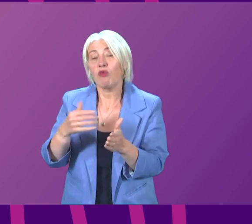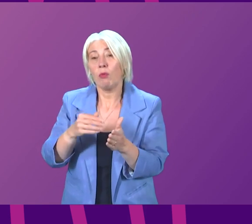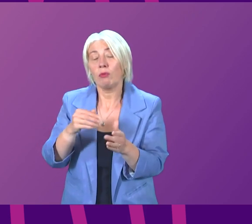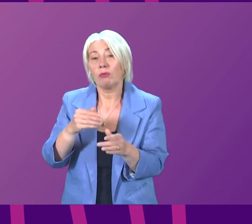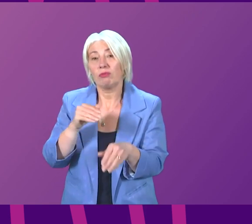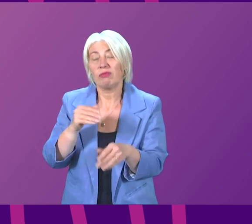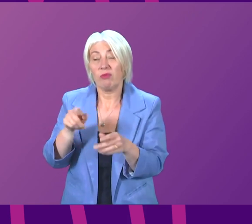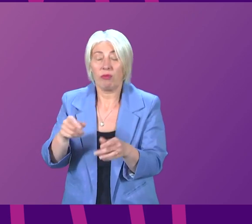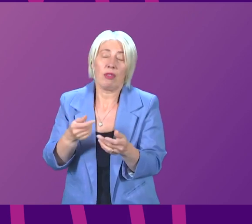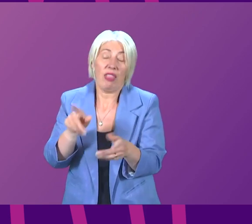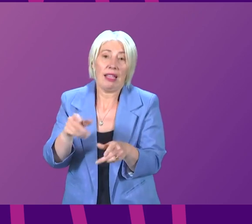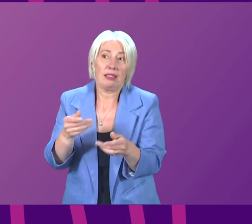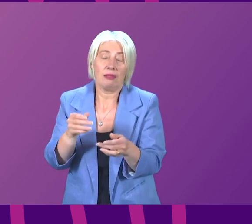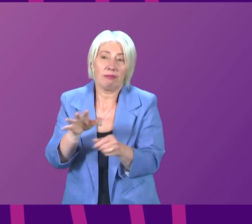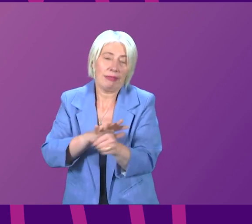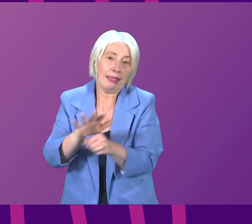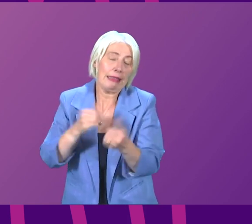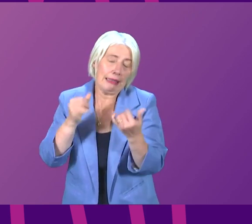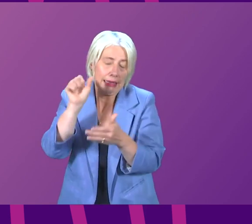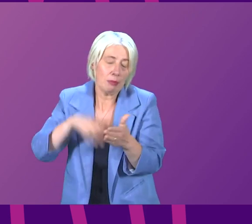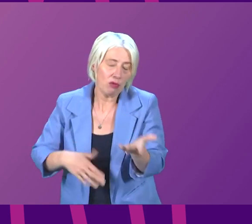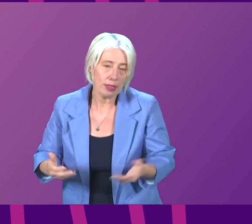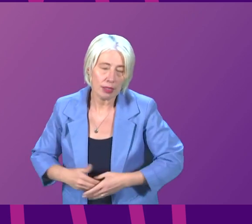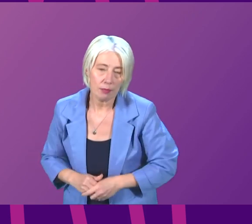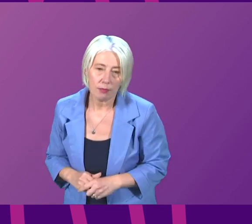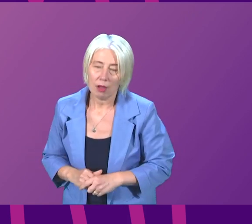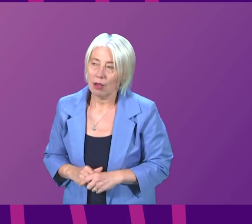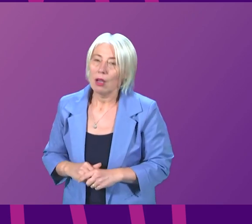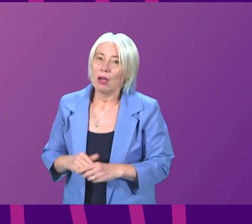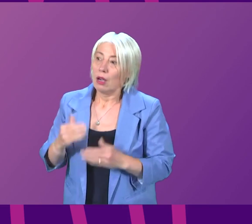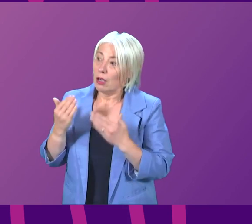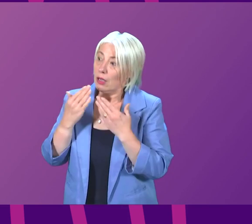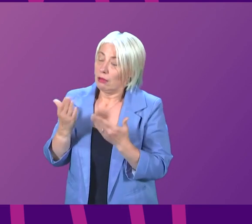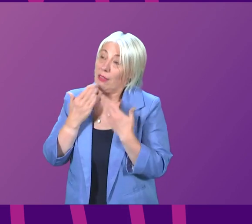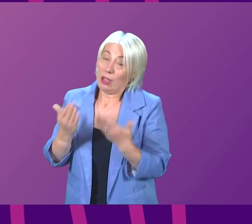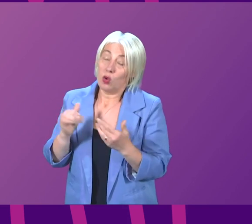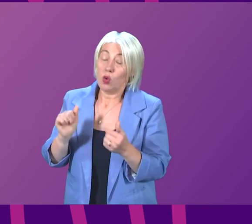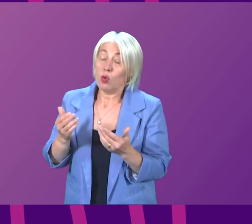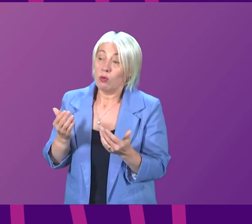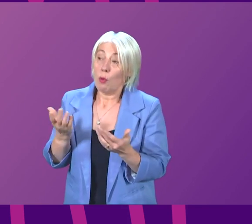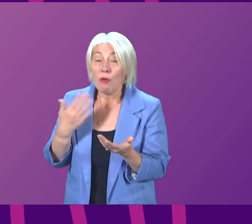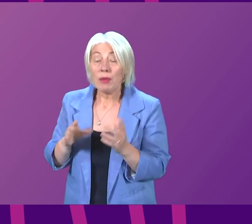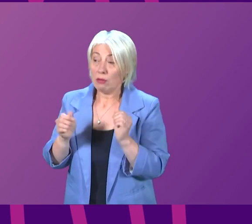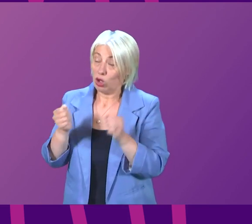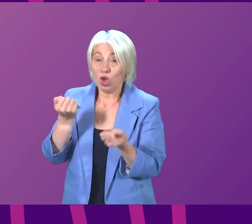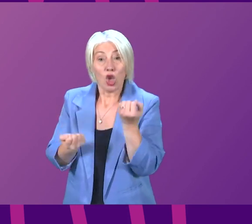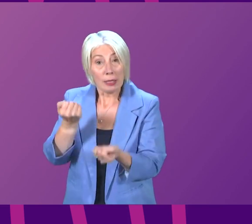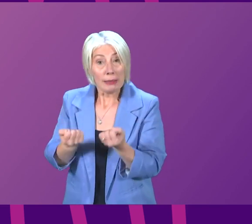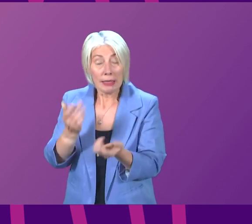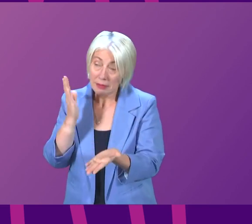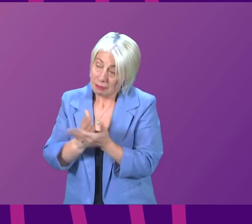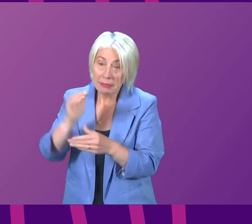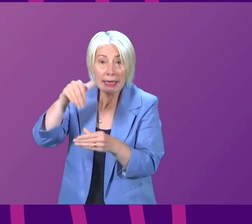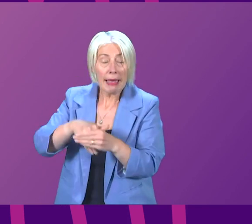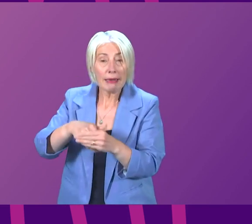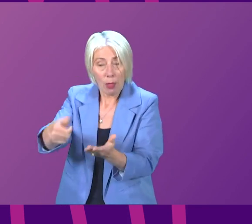I begin by welcoming the fact that the Scottish Government has made justice such an important part of the programme for